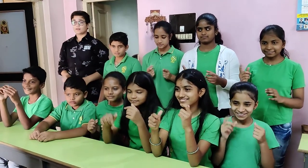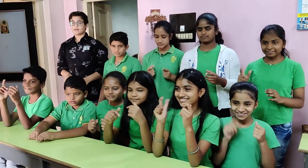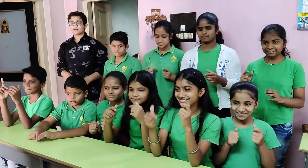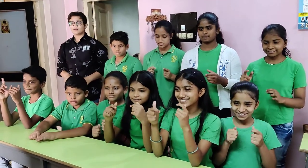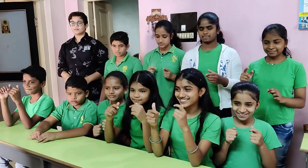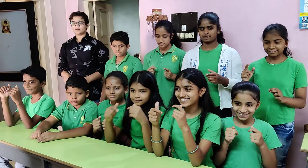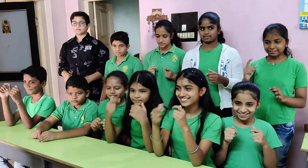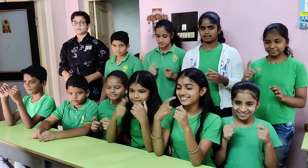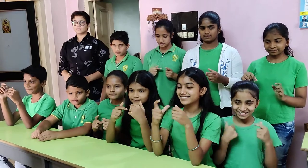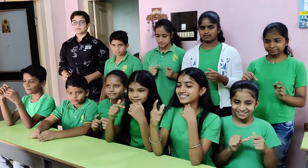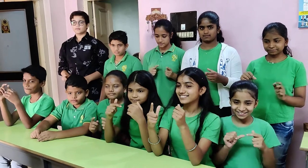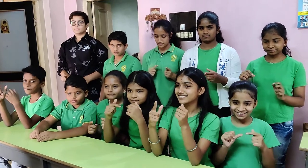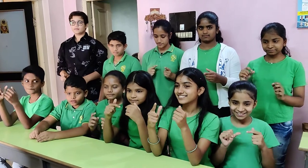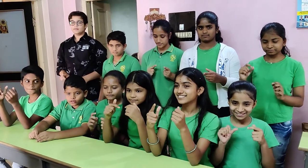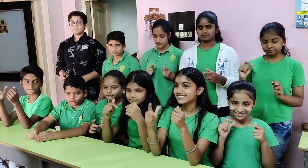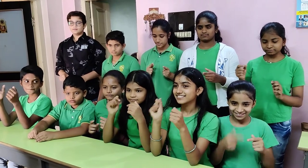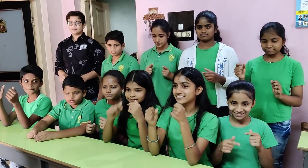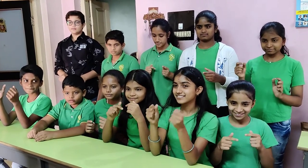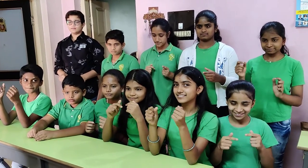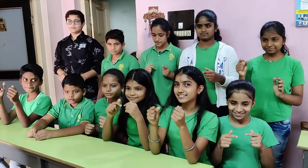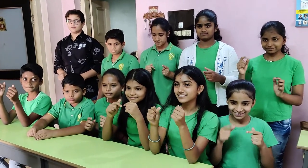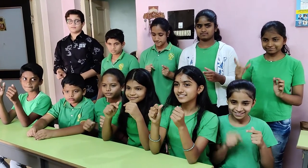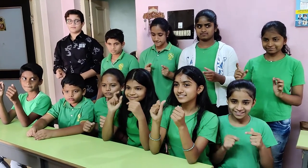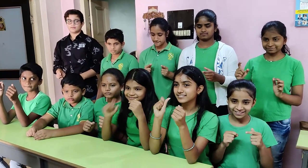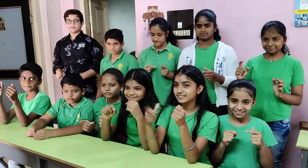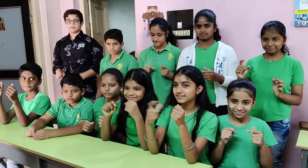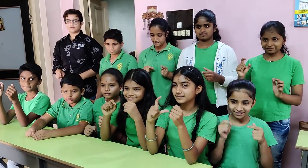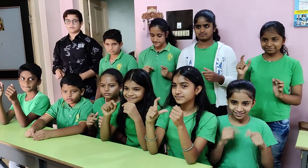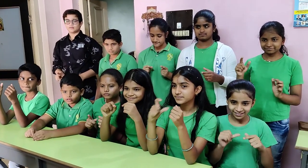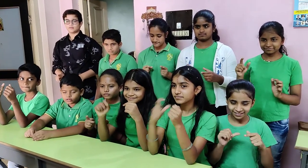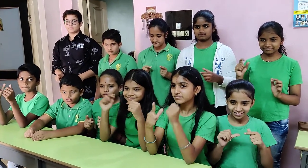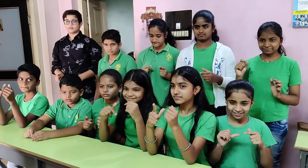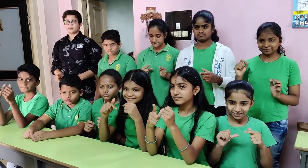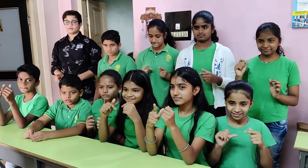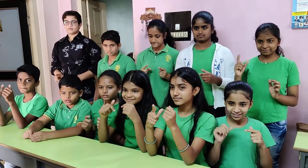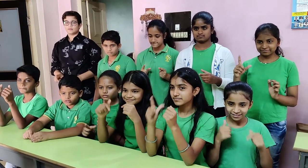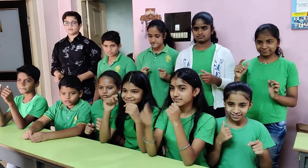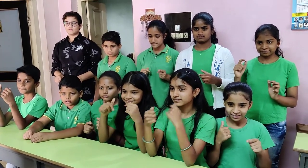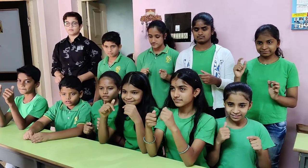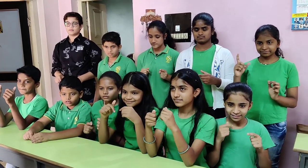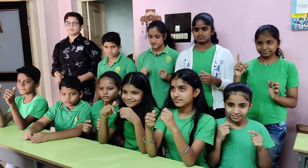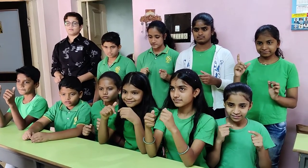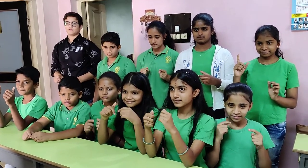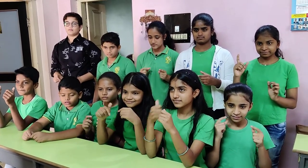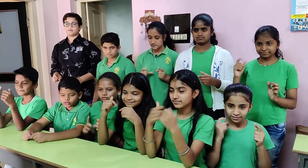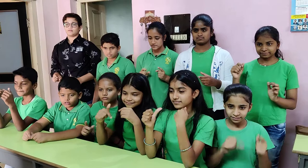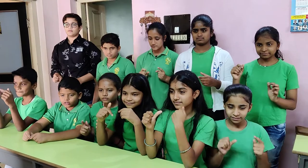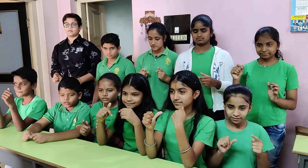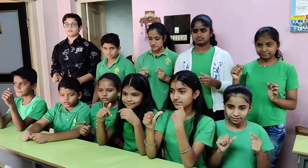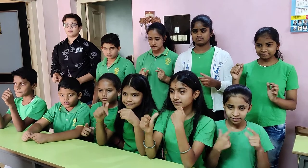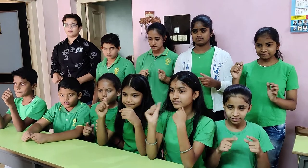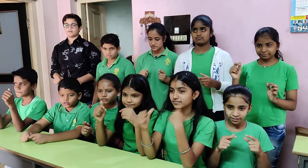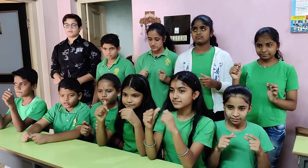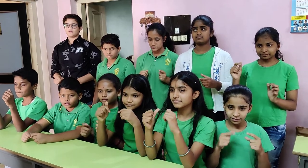9, 7, 8, 5, 6, less 7, 8, 9,